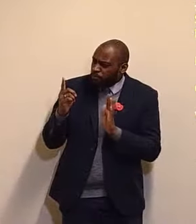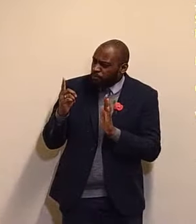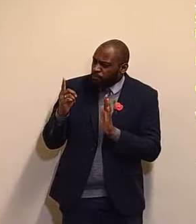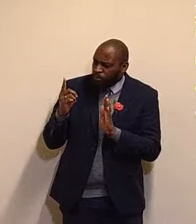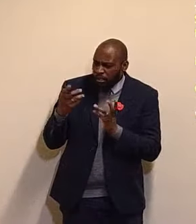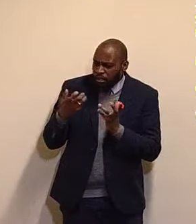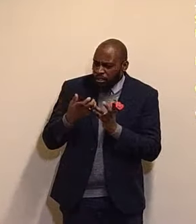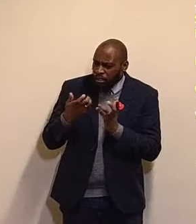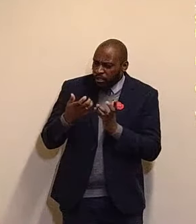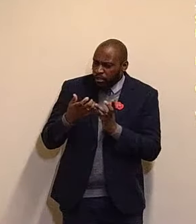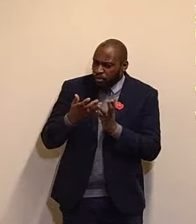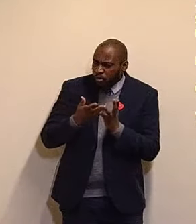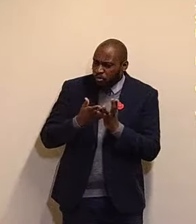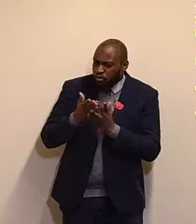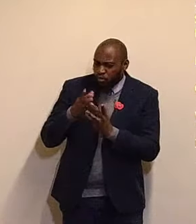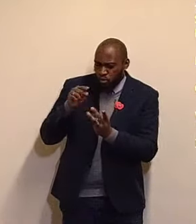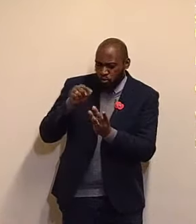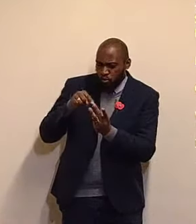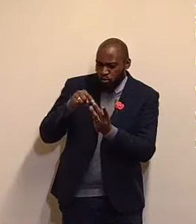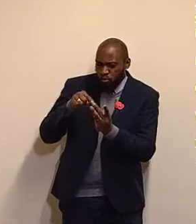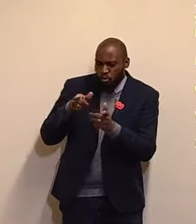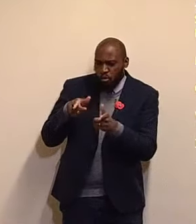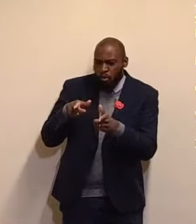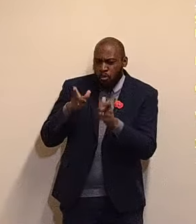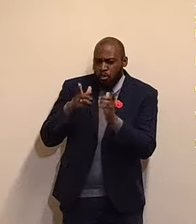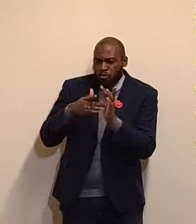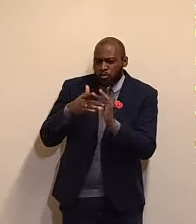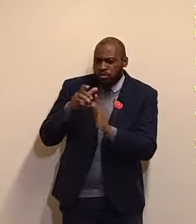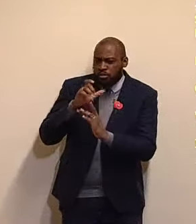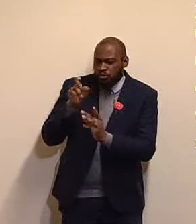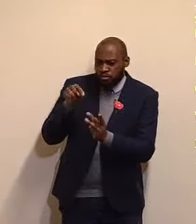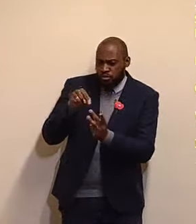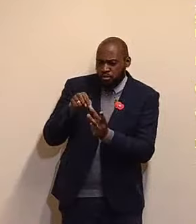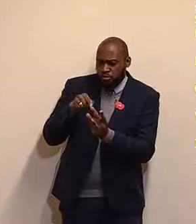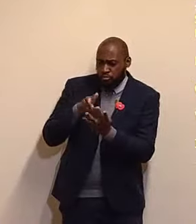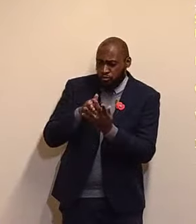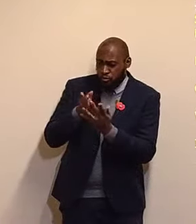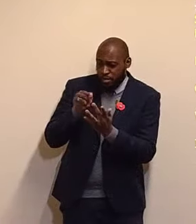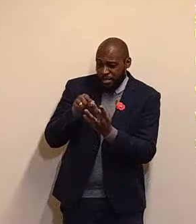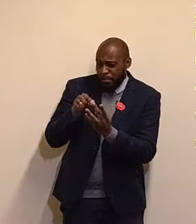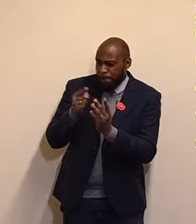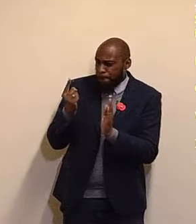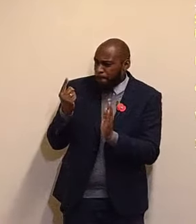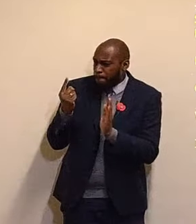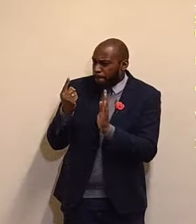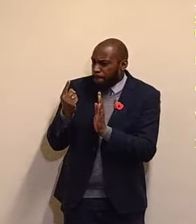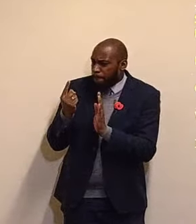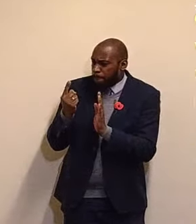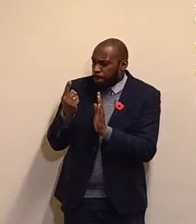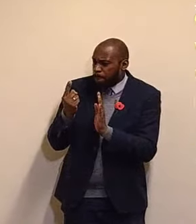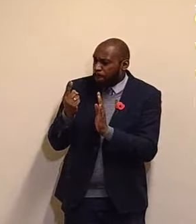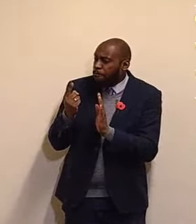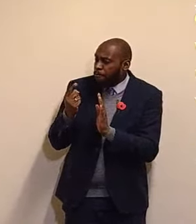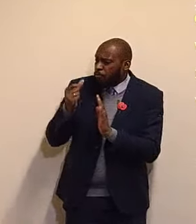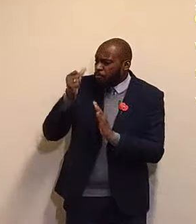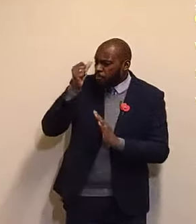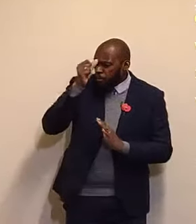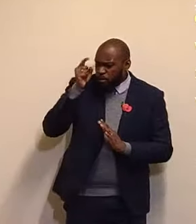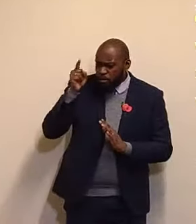of our Savior, the Lord Jesus Christ. O Lord, our God over all, we lift